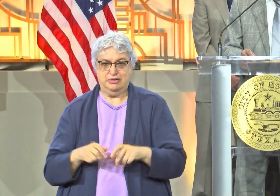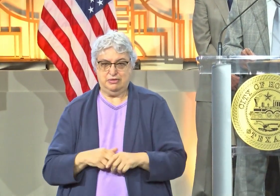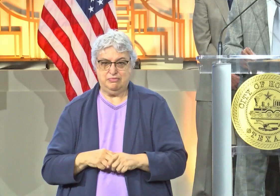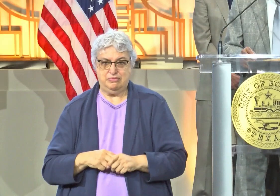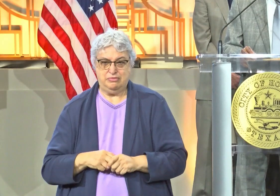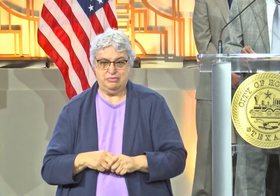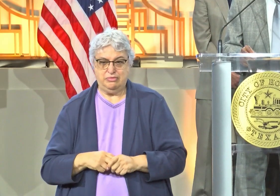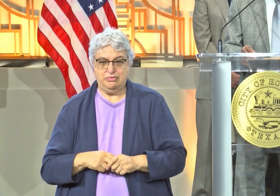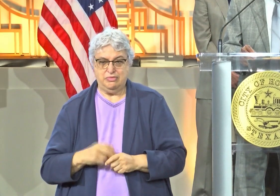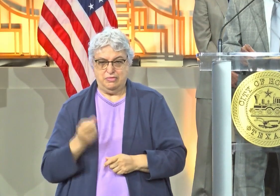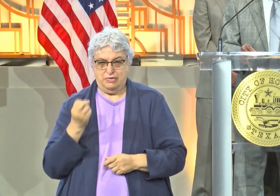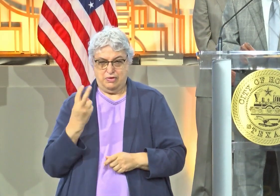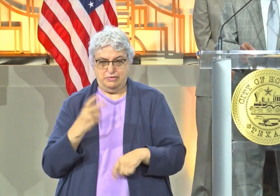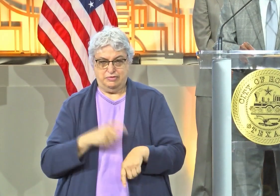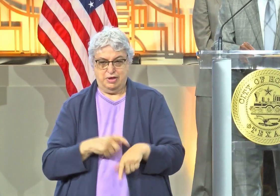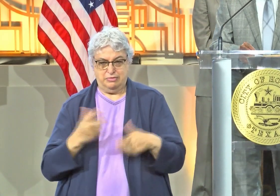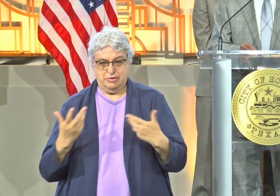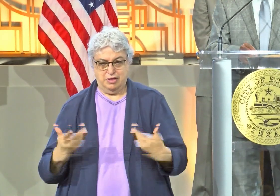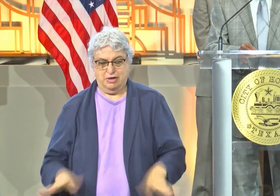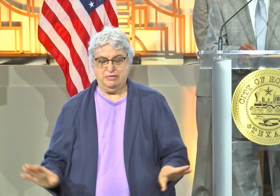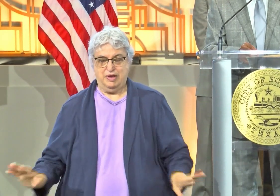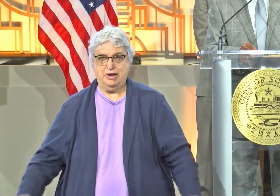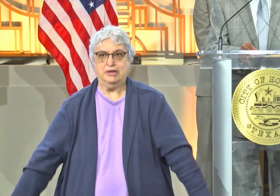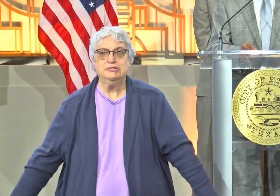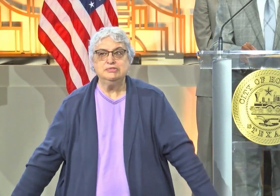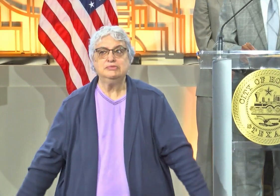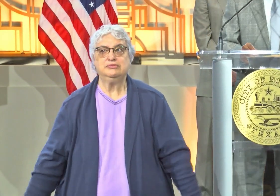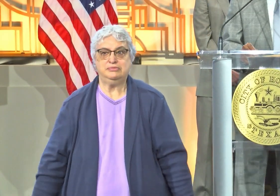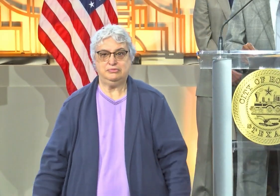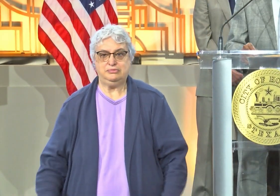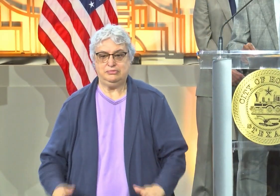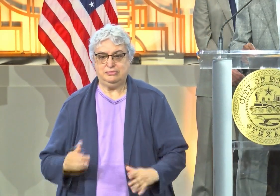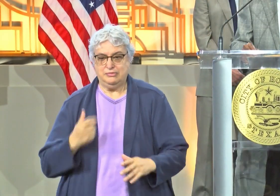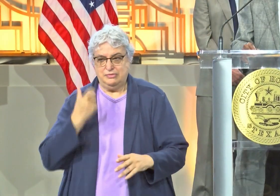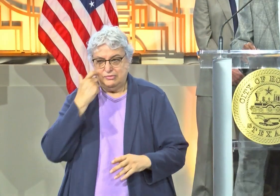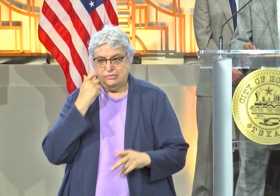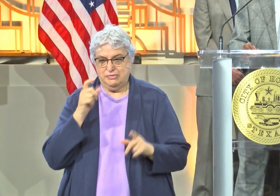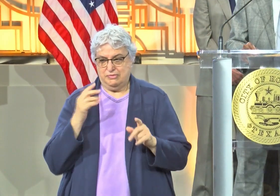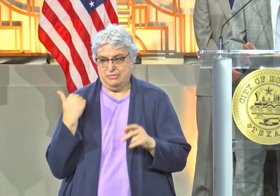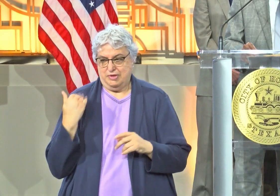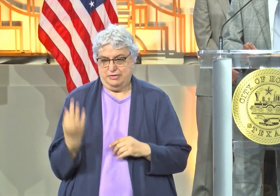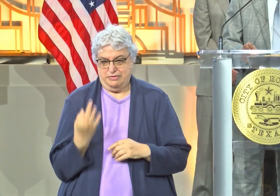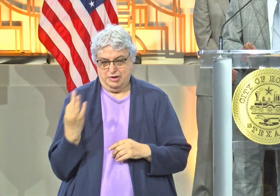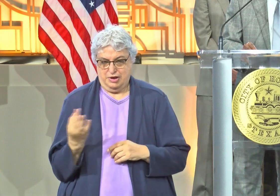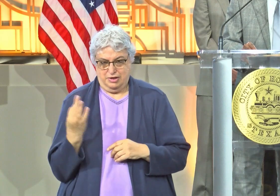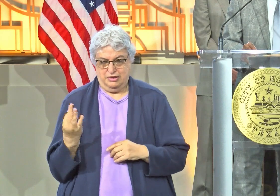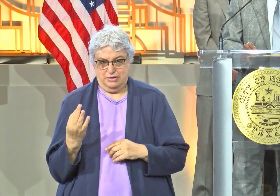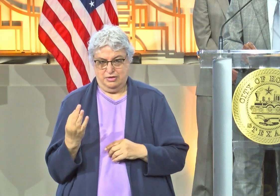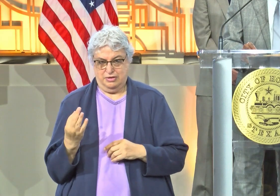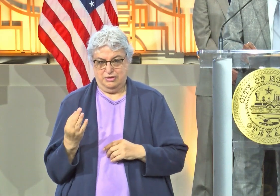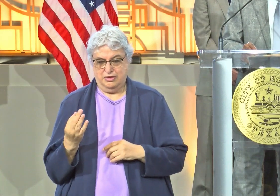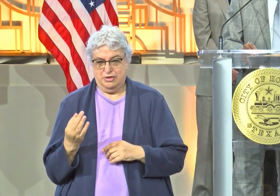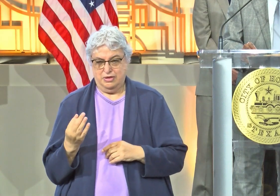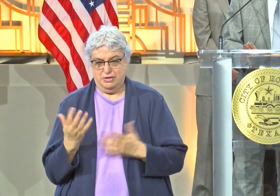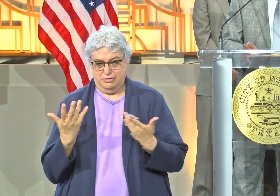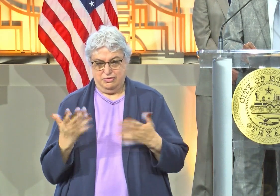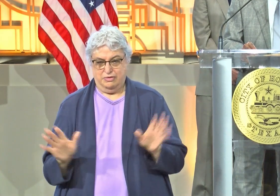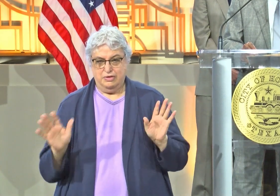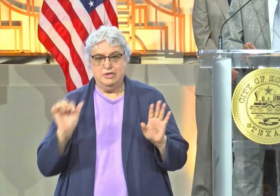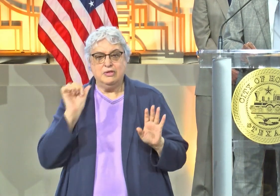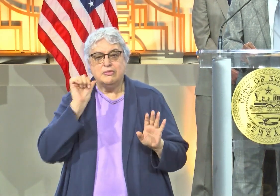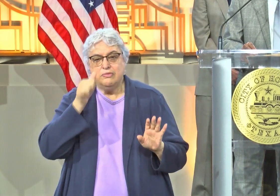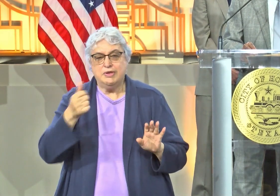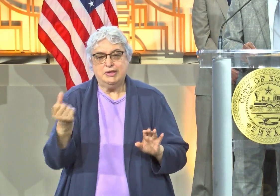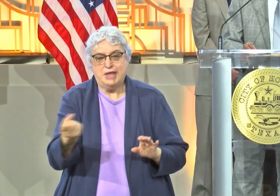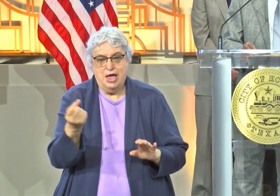probably a dozen times or more myself. Recently, I was tested on Friday, got the results back the following